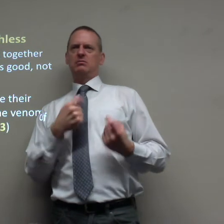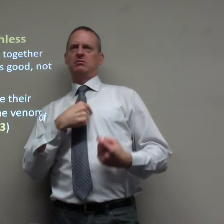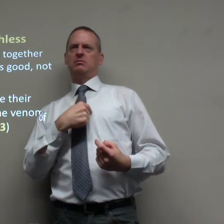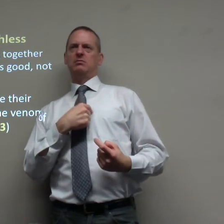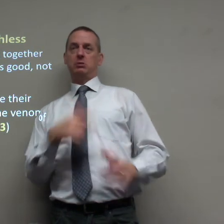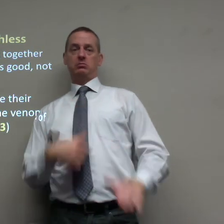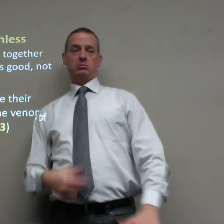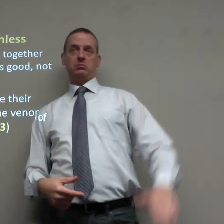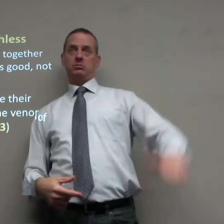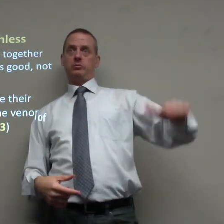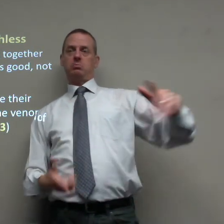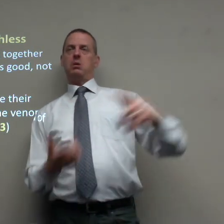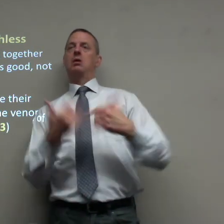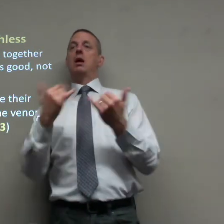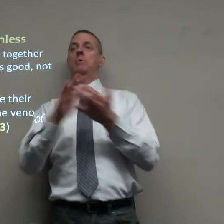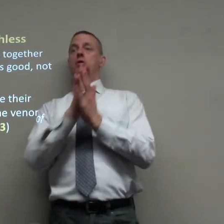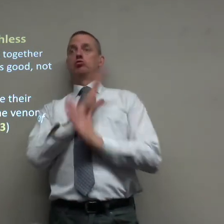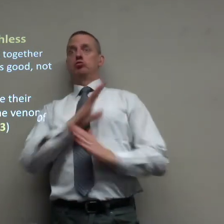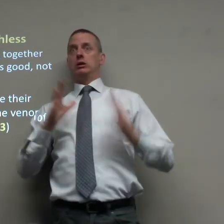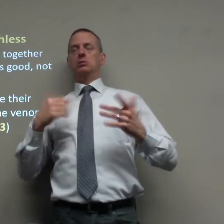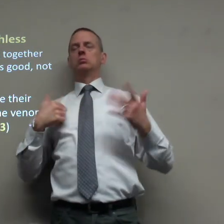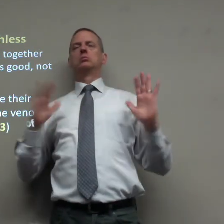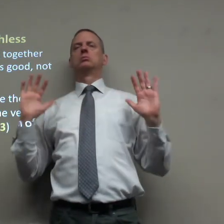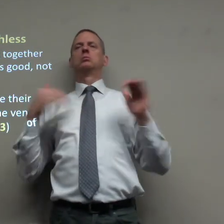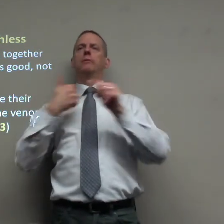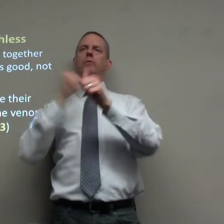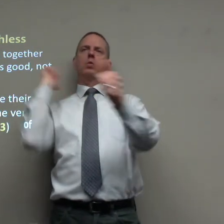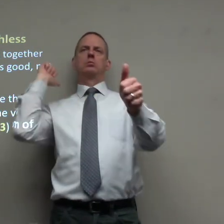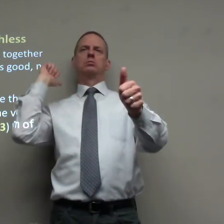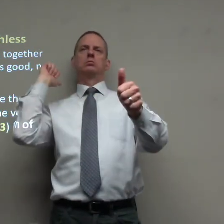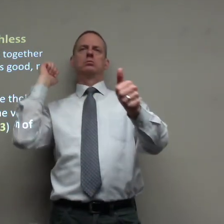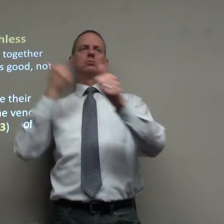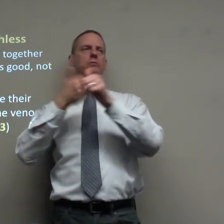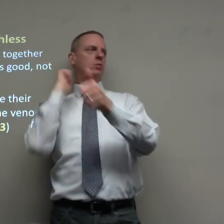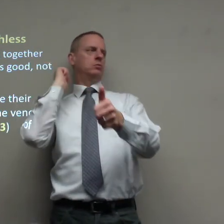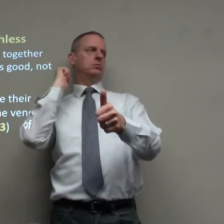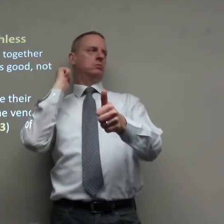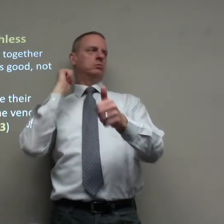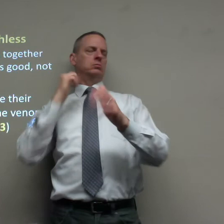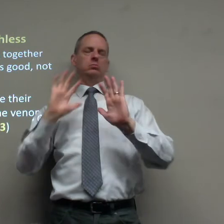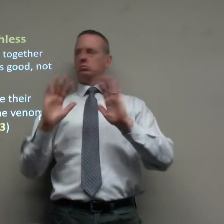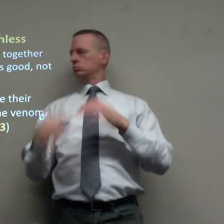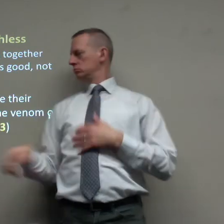it's because in our hearts we're sinners we grow up we become Christians we're supposed to destroy from that